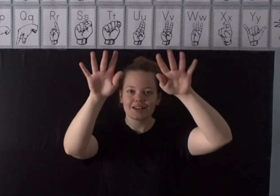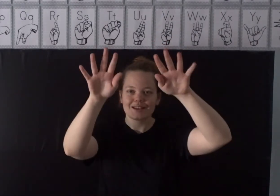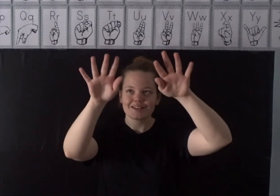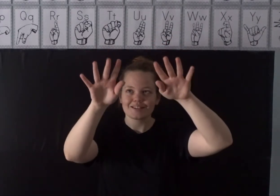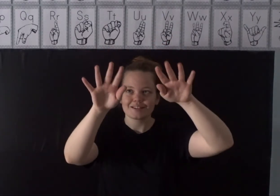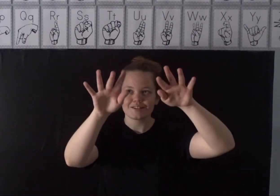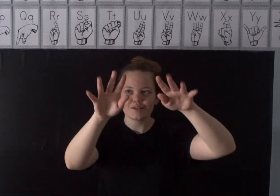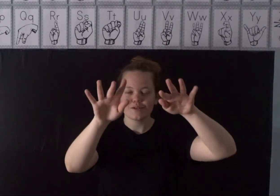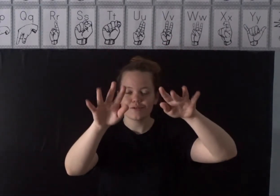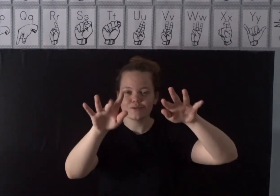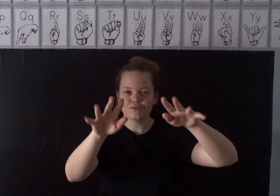Snow.